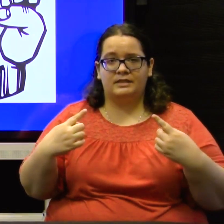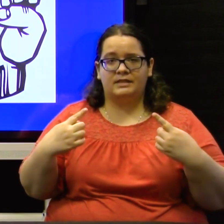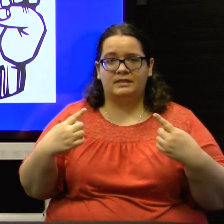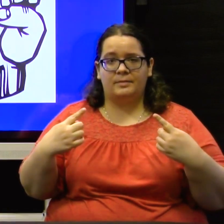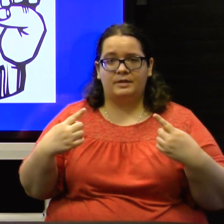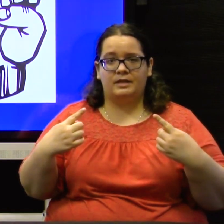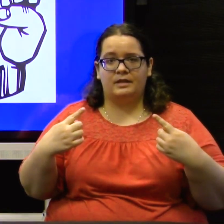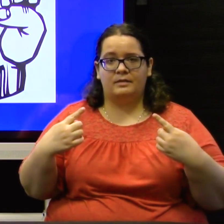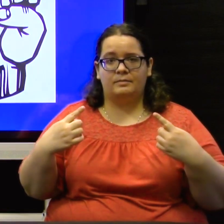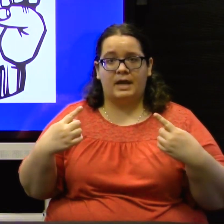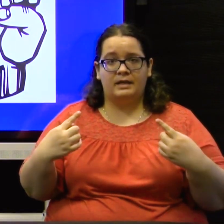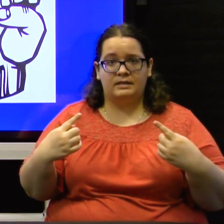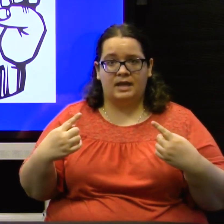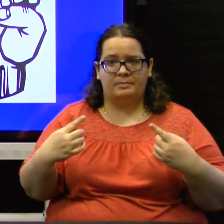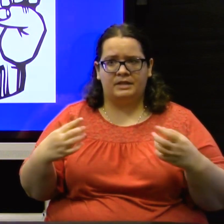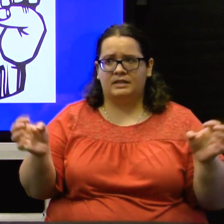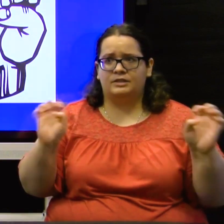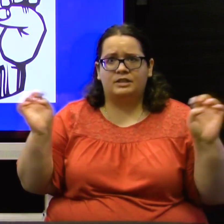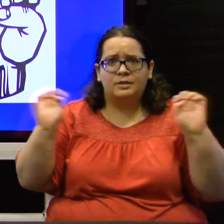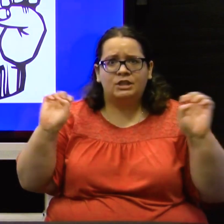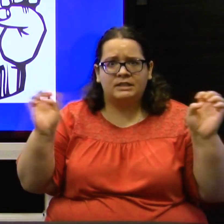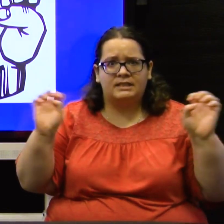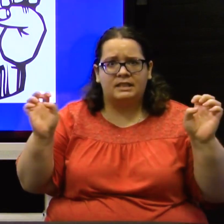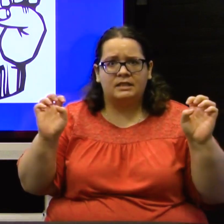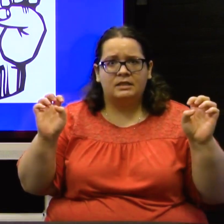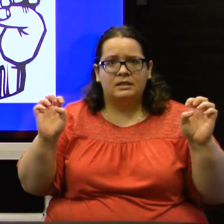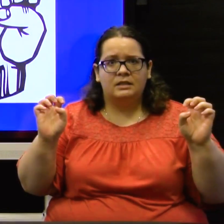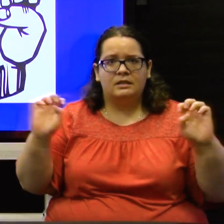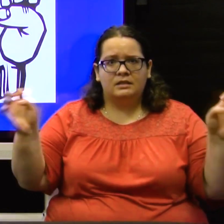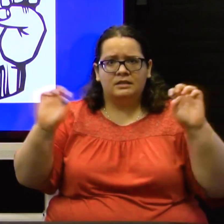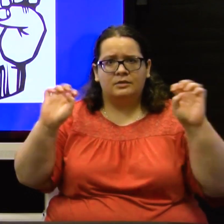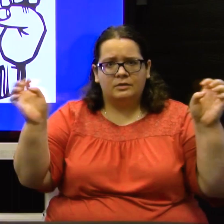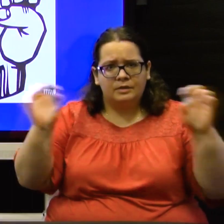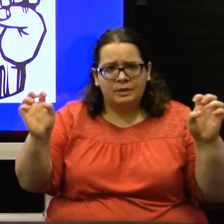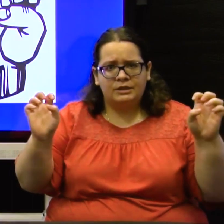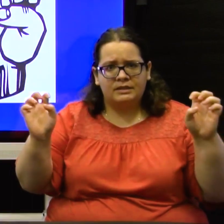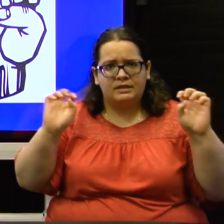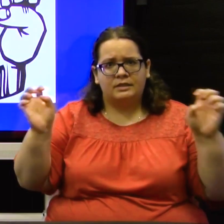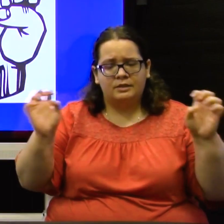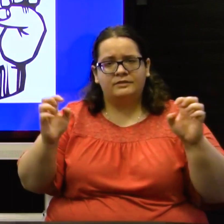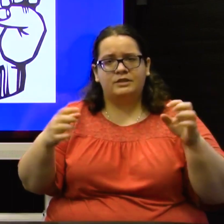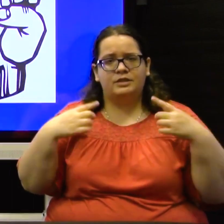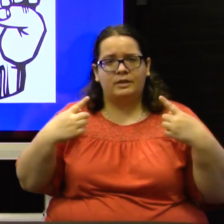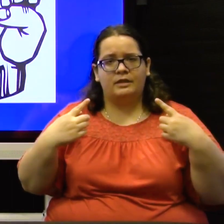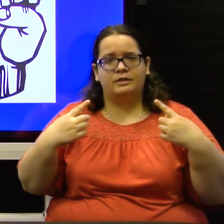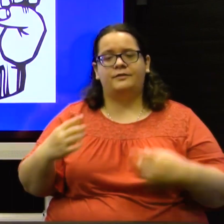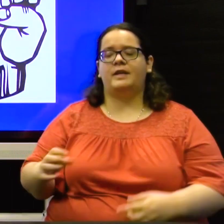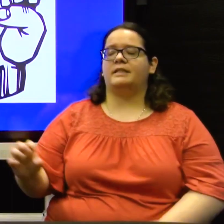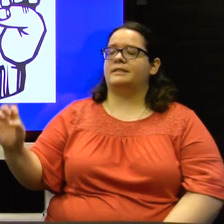that something bad has happened, that there's an emergency. So, emergency. You have to show that on your face.